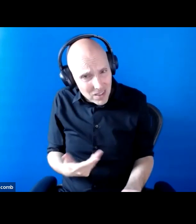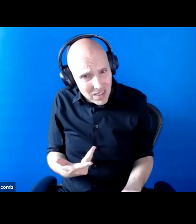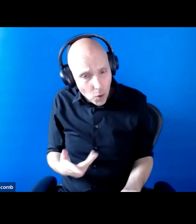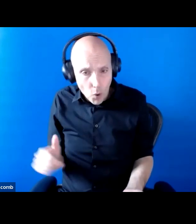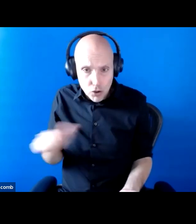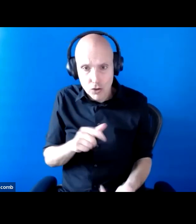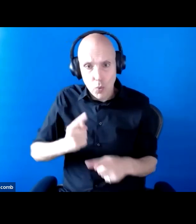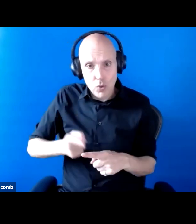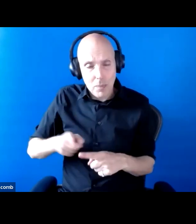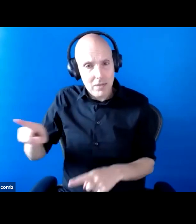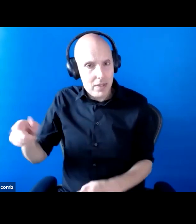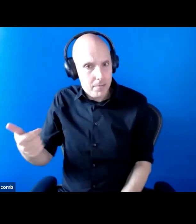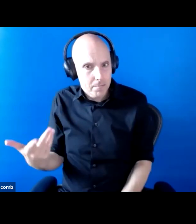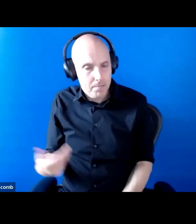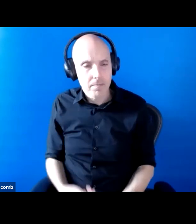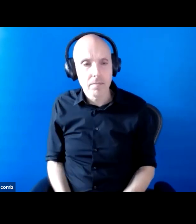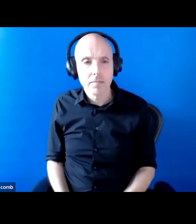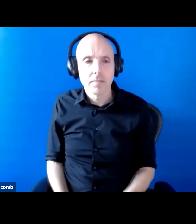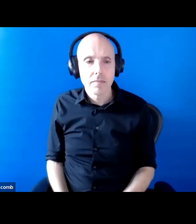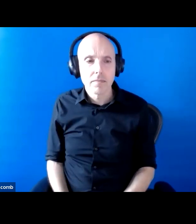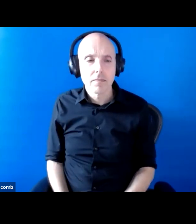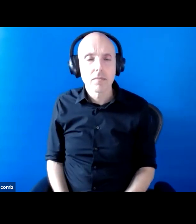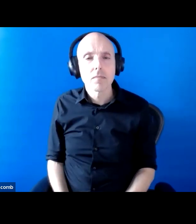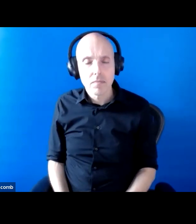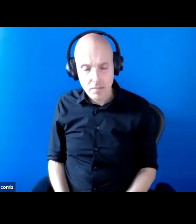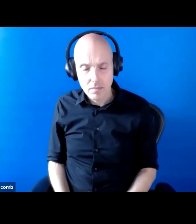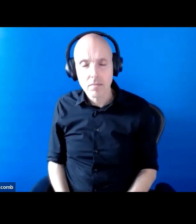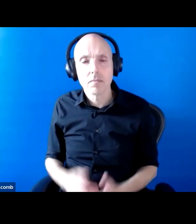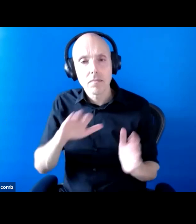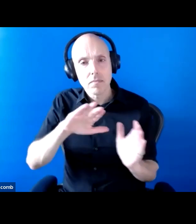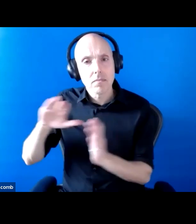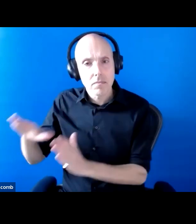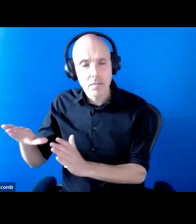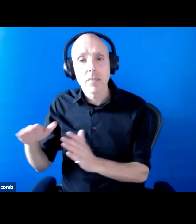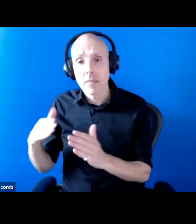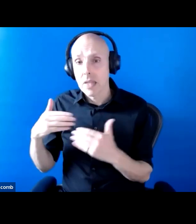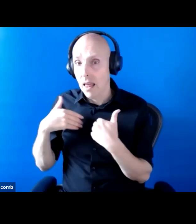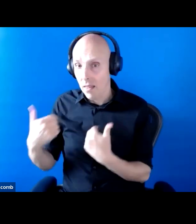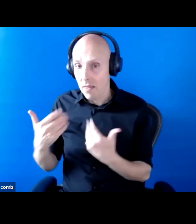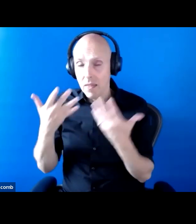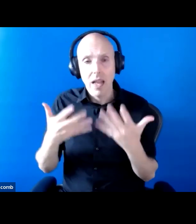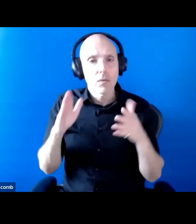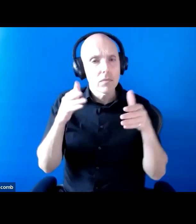In terms of social care, if I move away from health to social care, the government were very, very slow